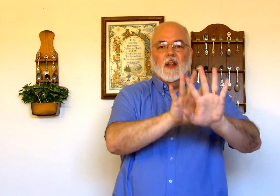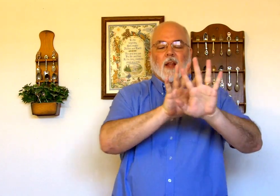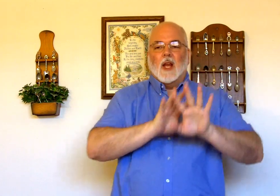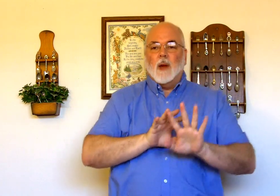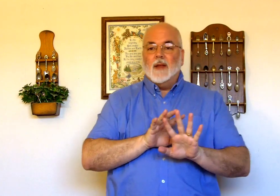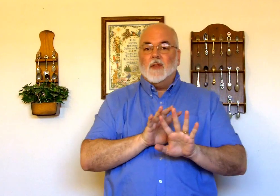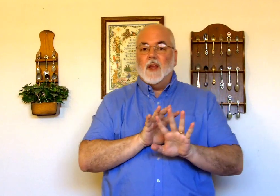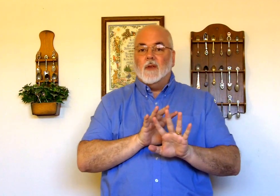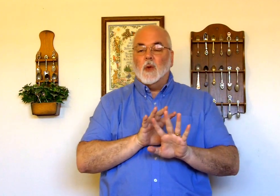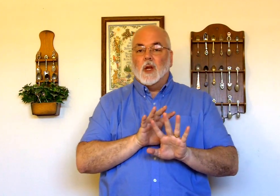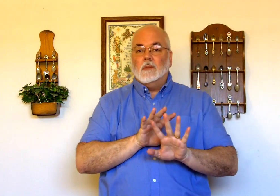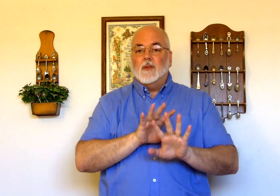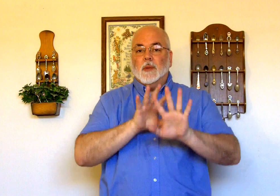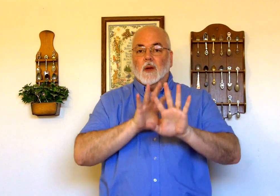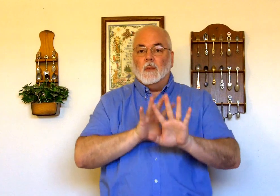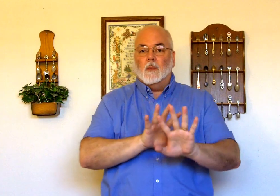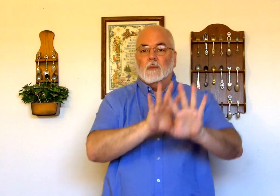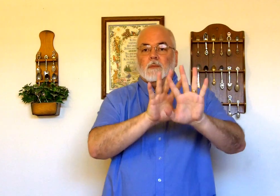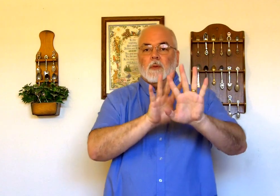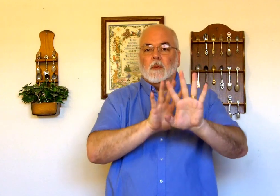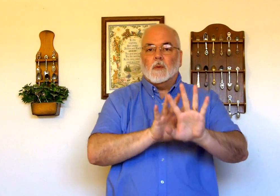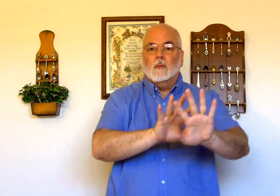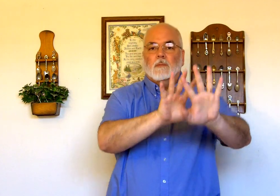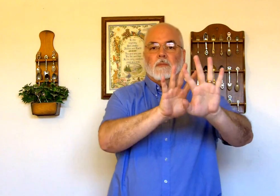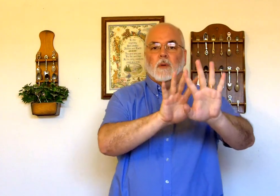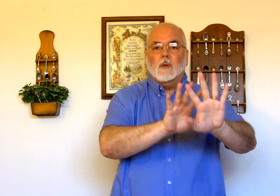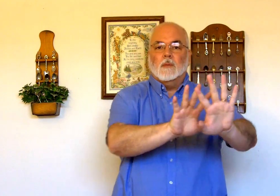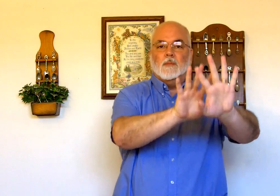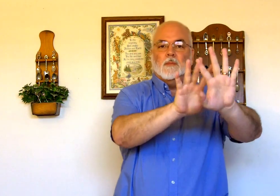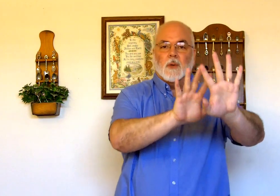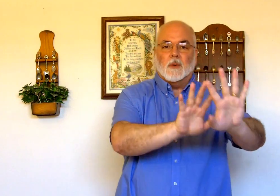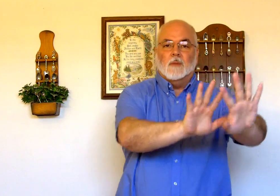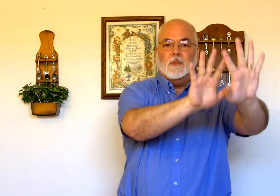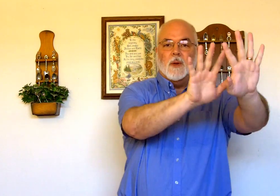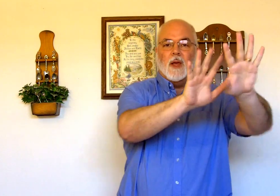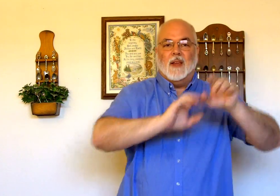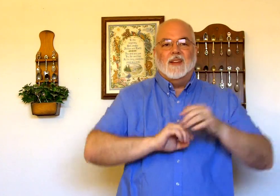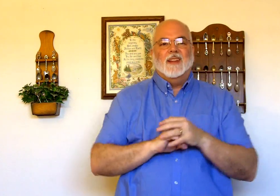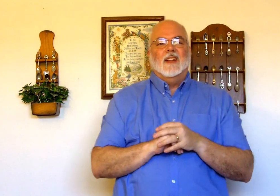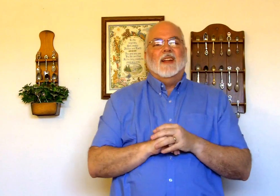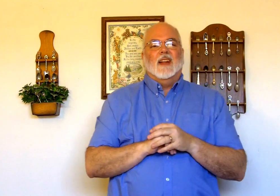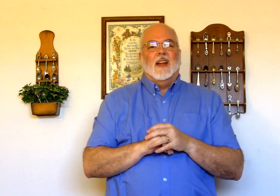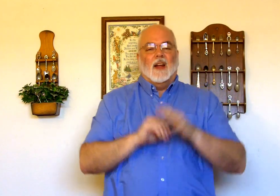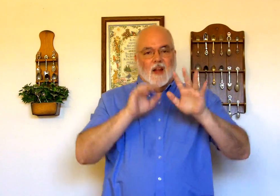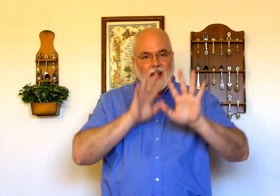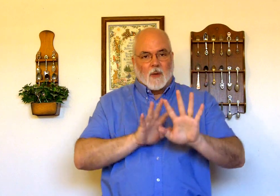And you might even think of it with a little bit of a beat. boom, boom, boom, boom, boom, okay? In a